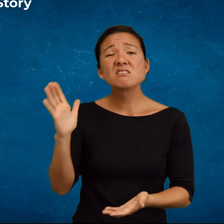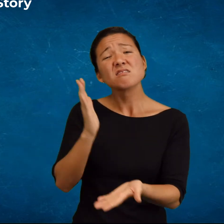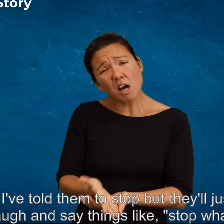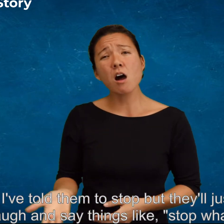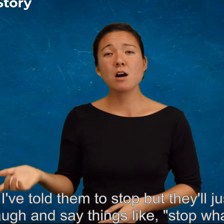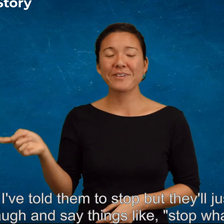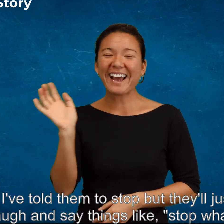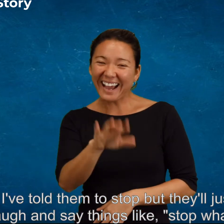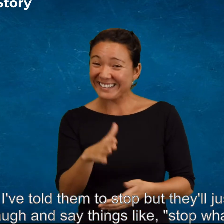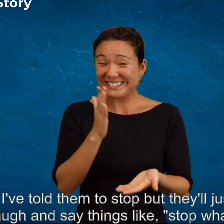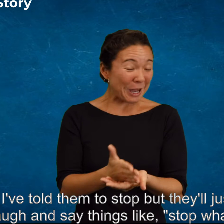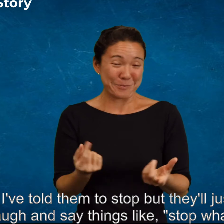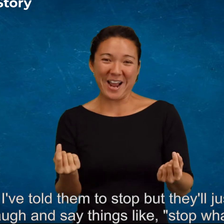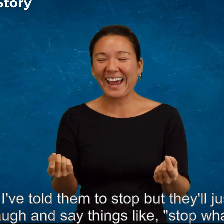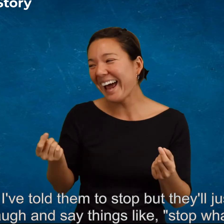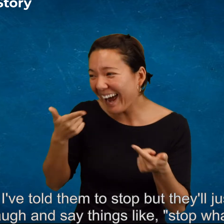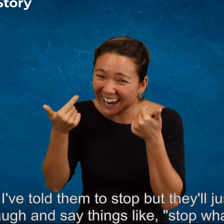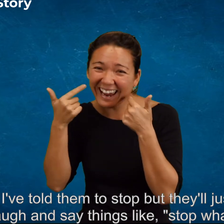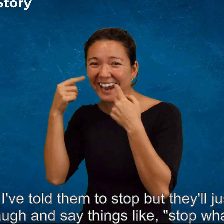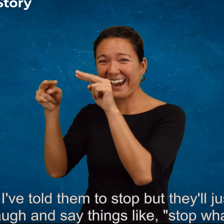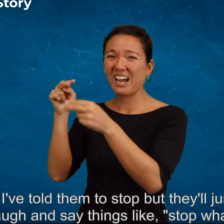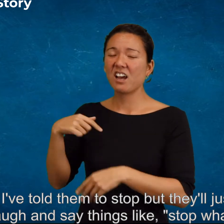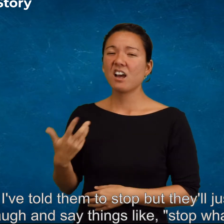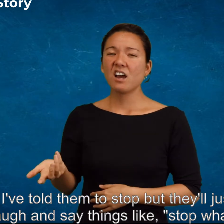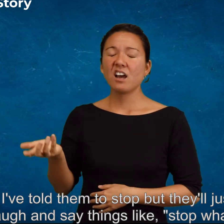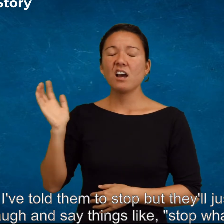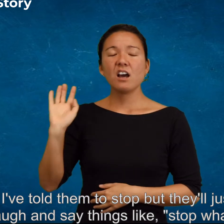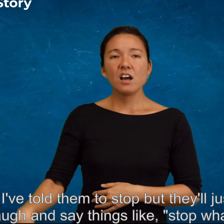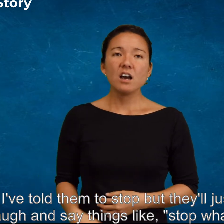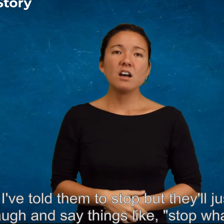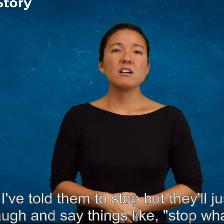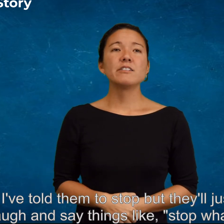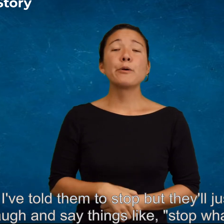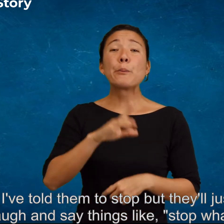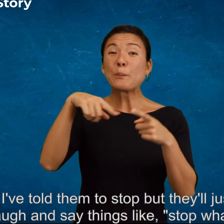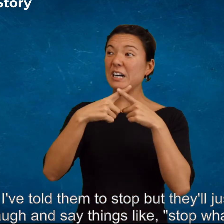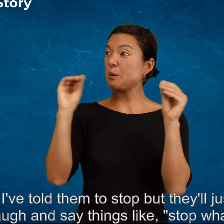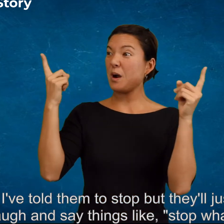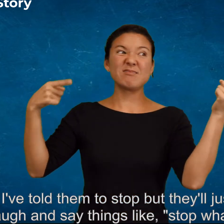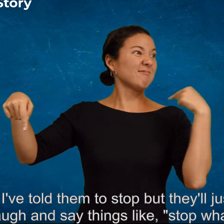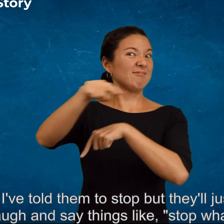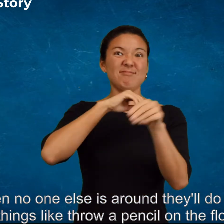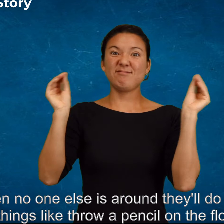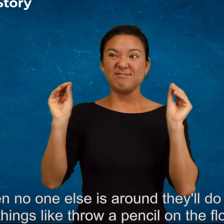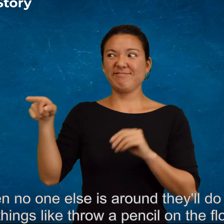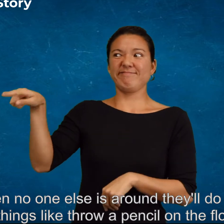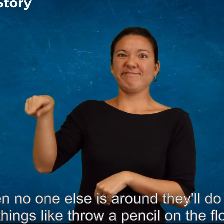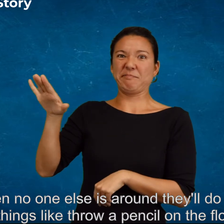I told them to stop. But they'll just laugh and say things like, stop what? When no one else is around they'll